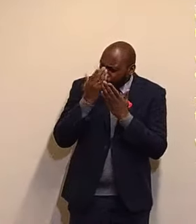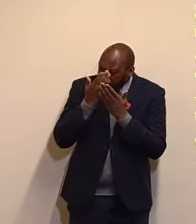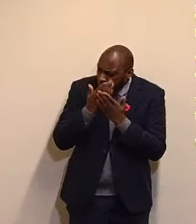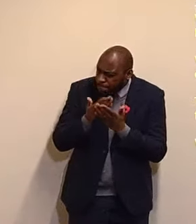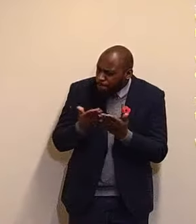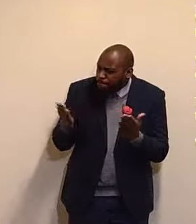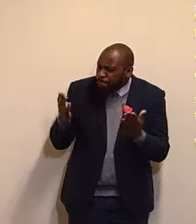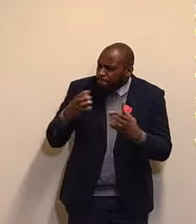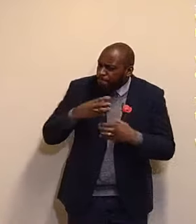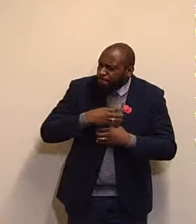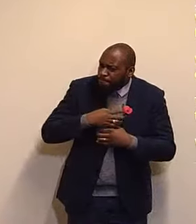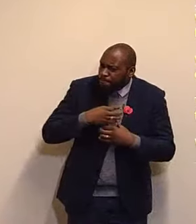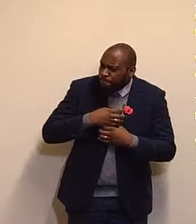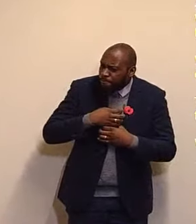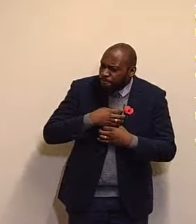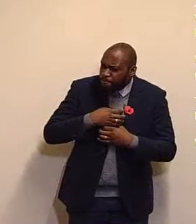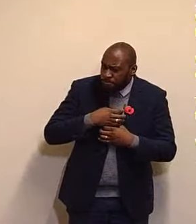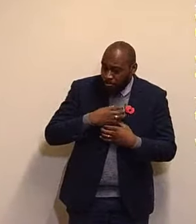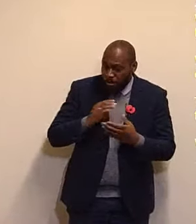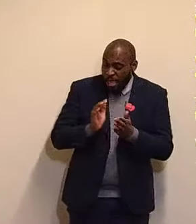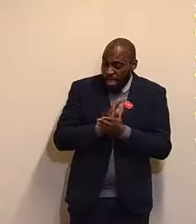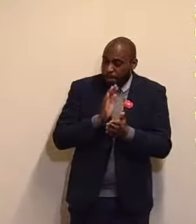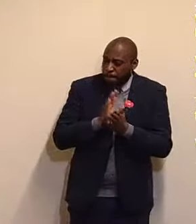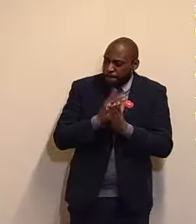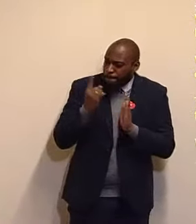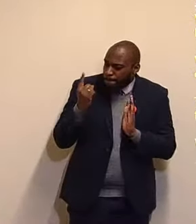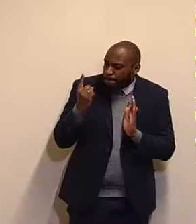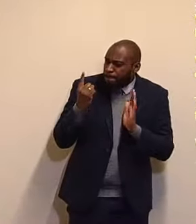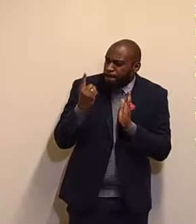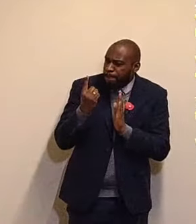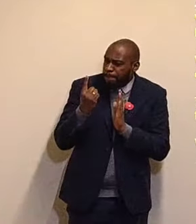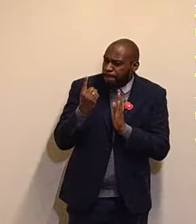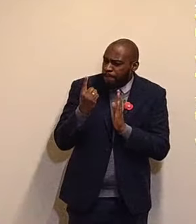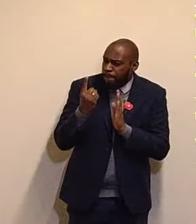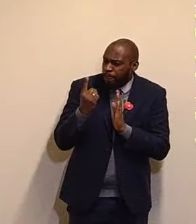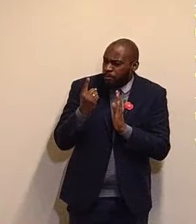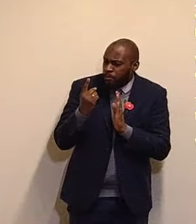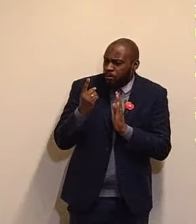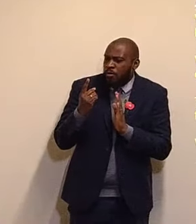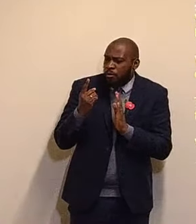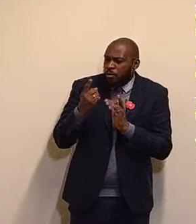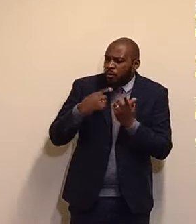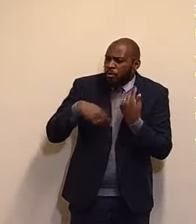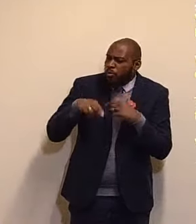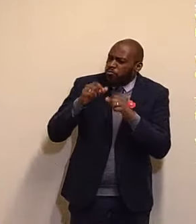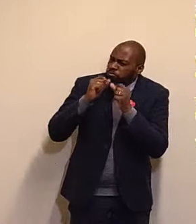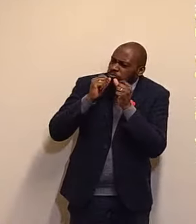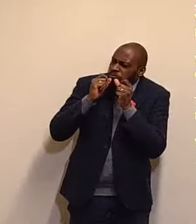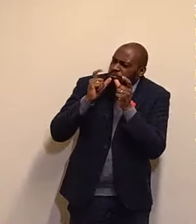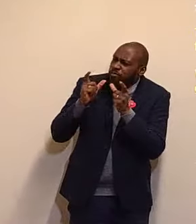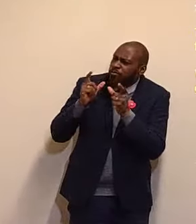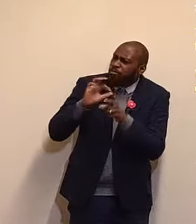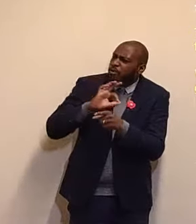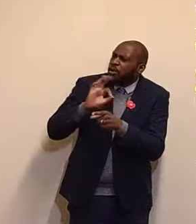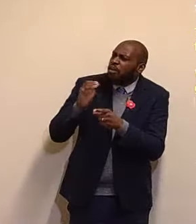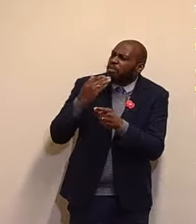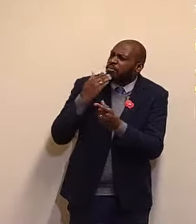we come also gladly. O Lord, we call upon thy name that thou will visit us in this place.